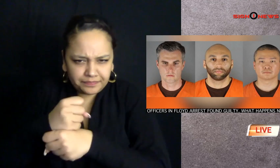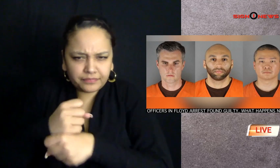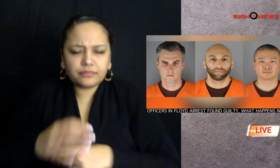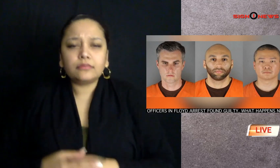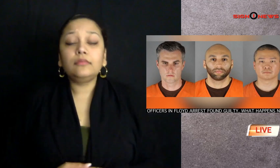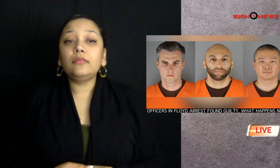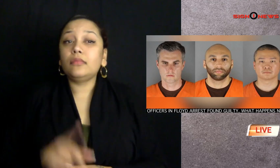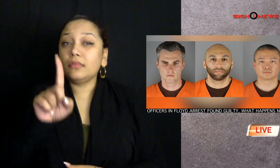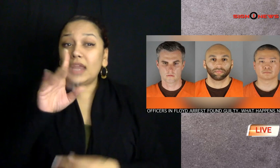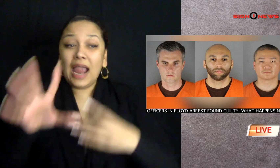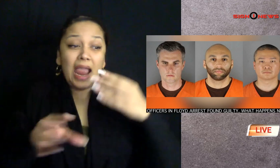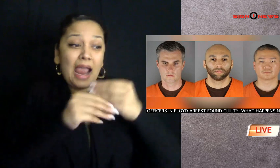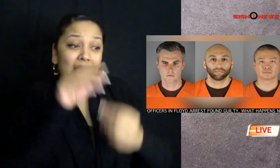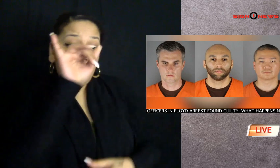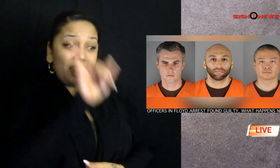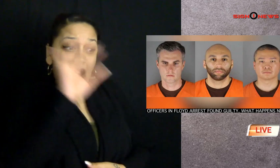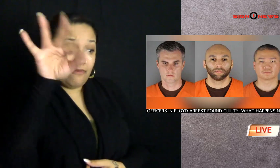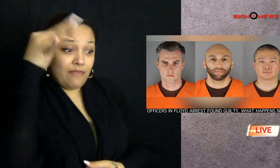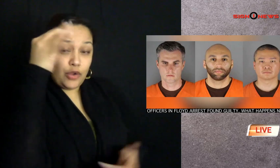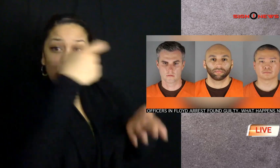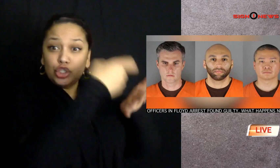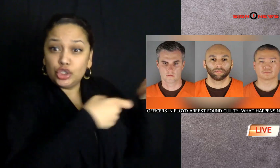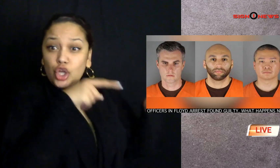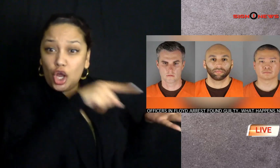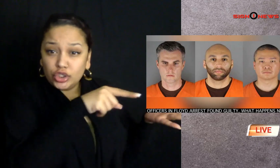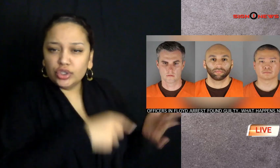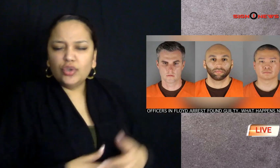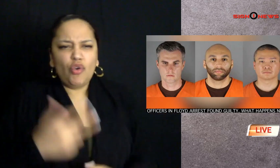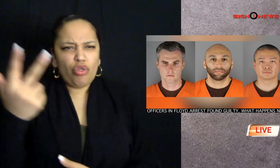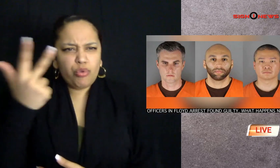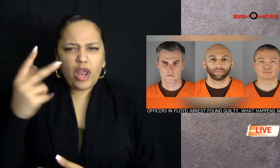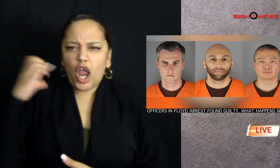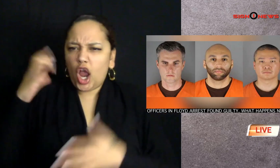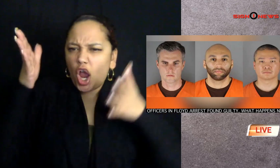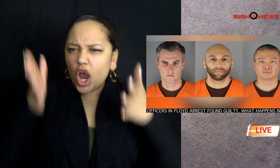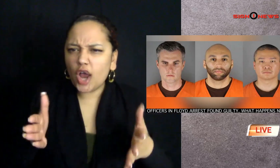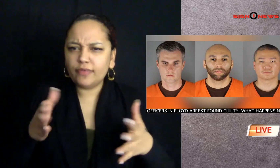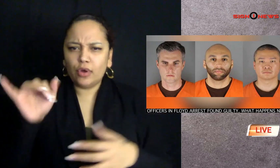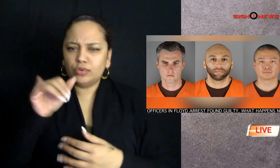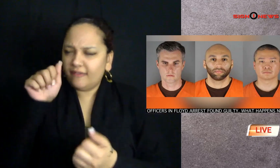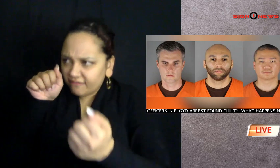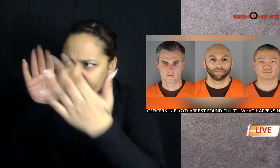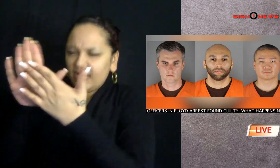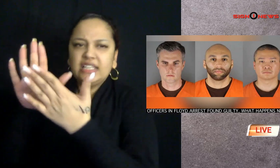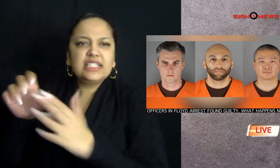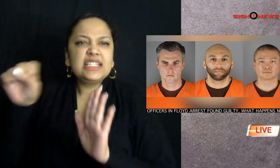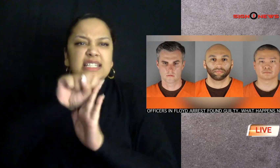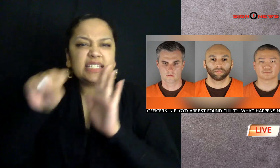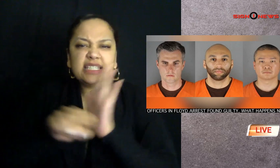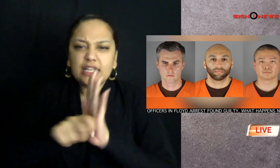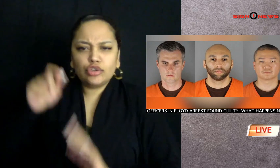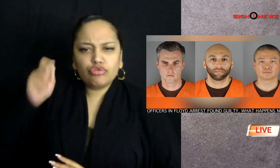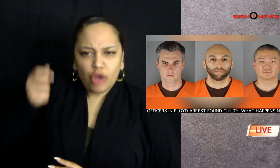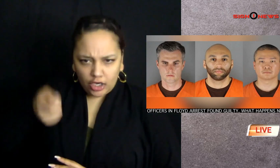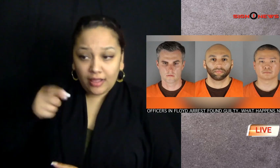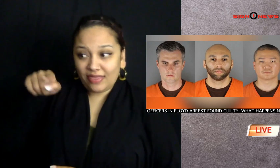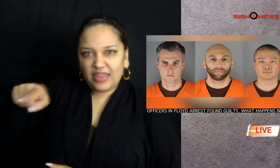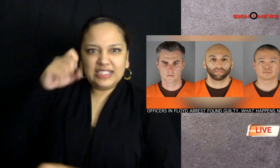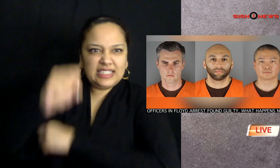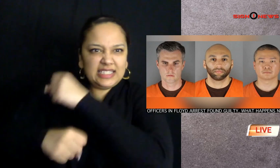officers receive a lesser sentence in addition to the federal charges the three officers are also facing a state